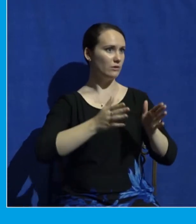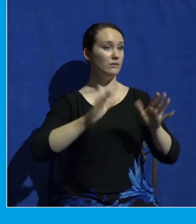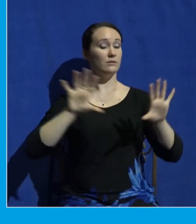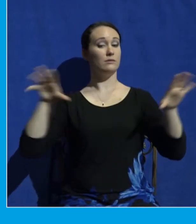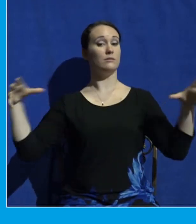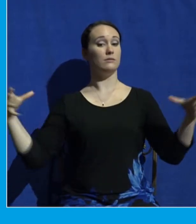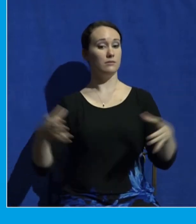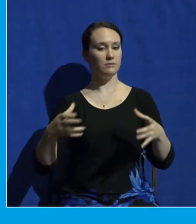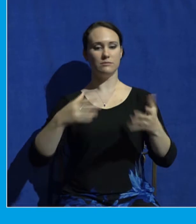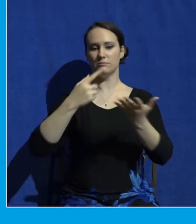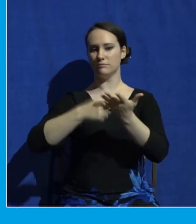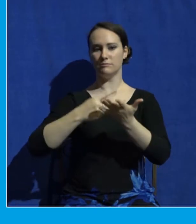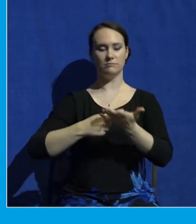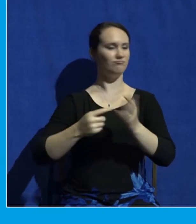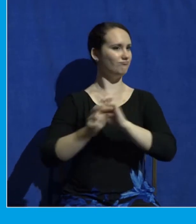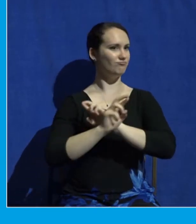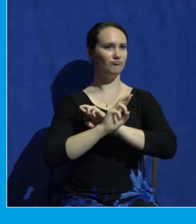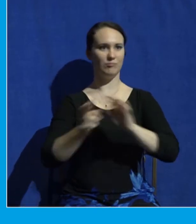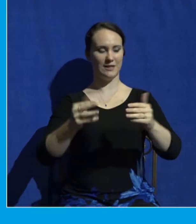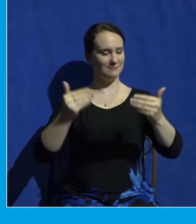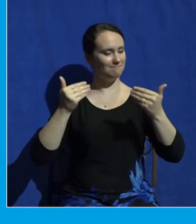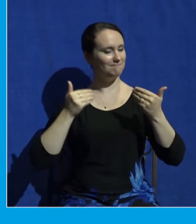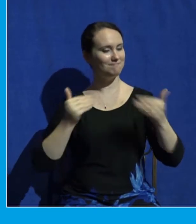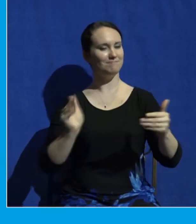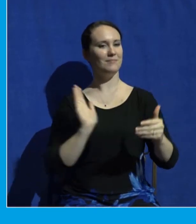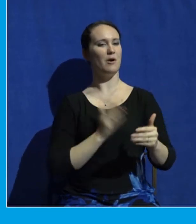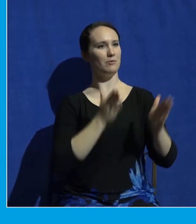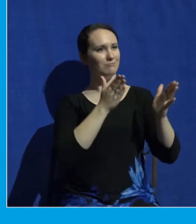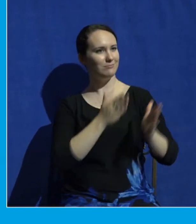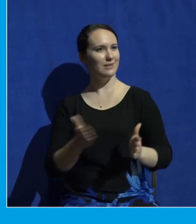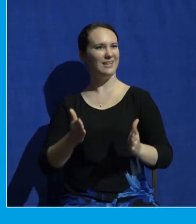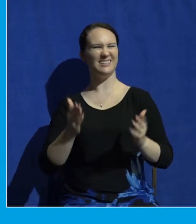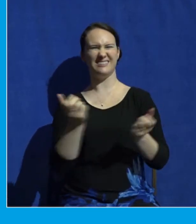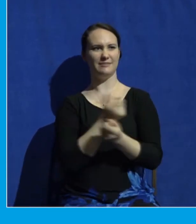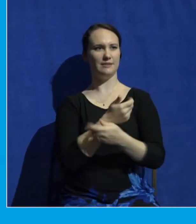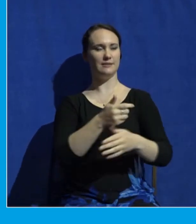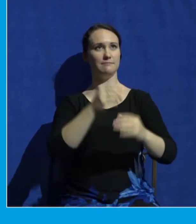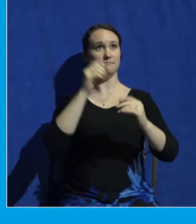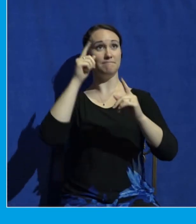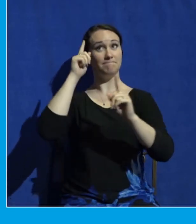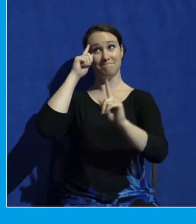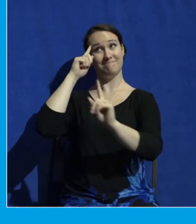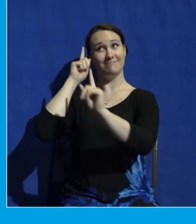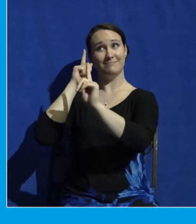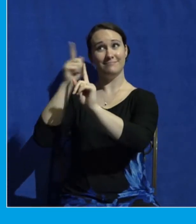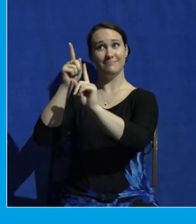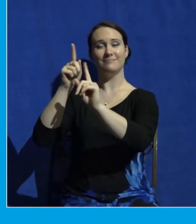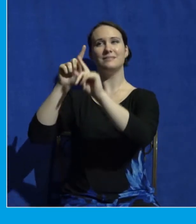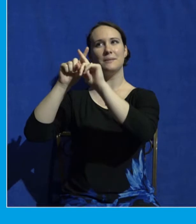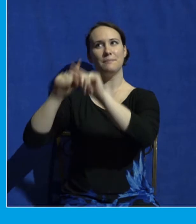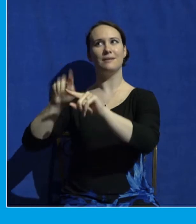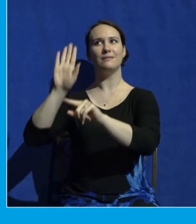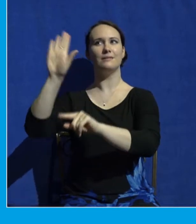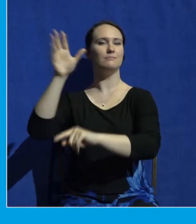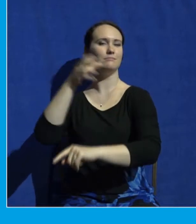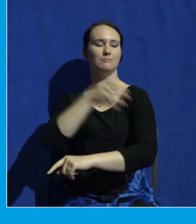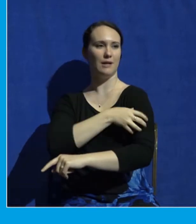ready with zeal to move forward together for the glory of God with dependence on the power of God. So I want us to have some time